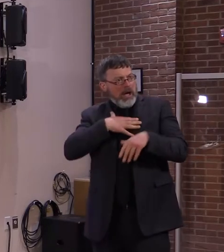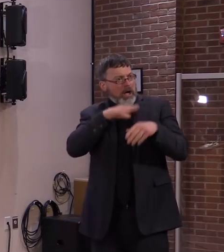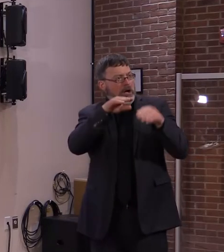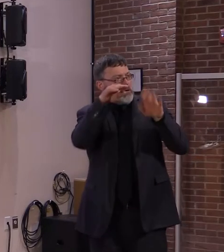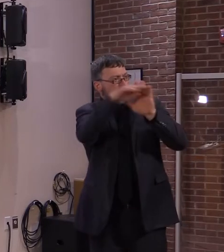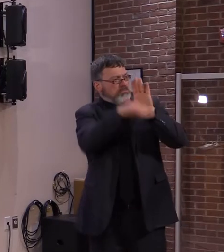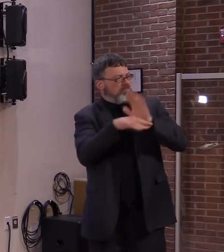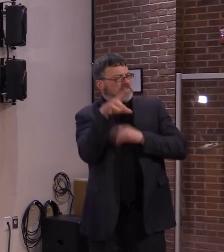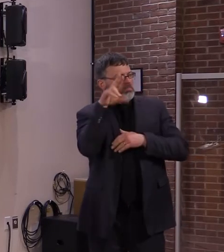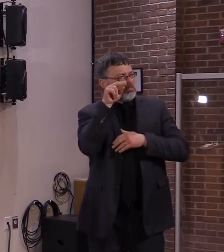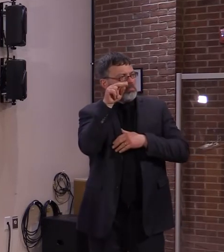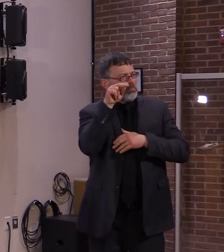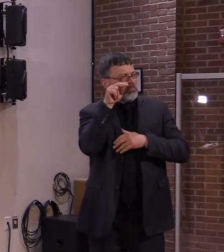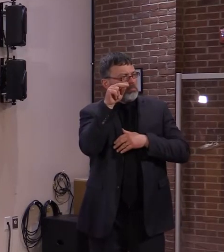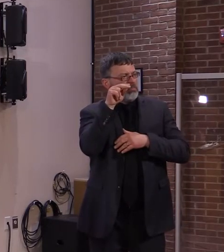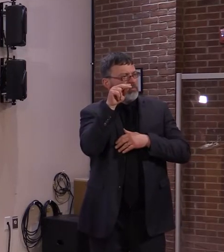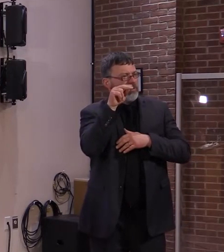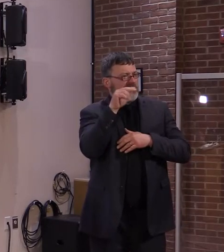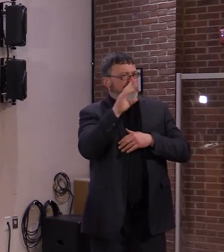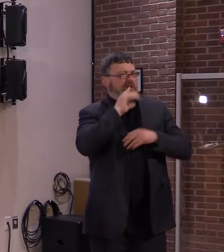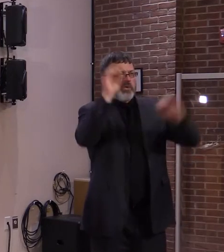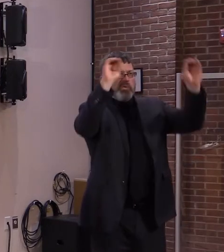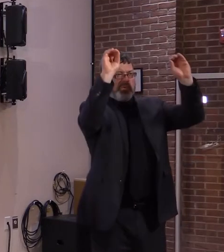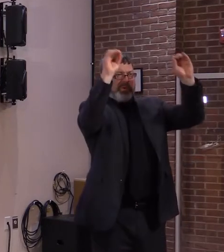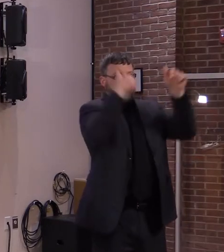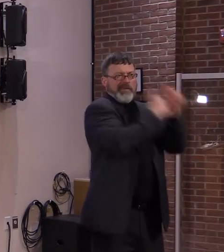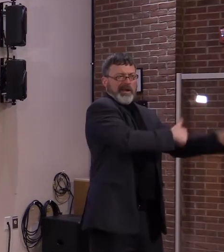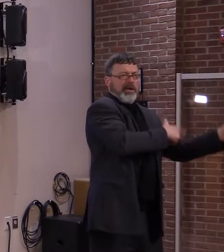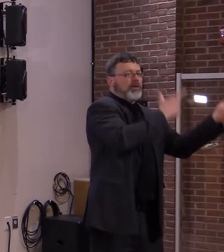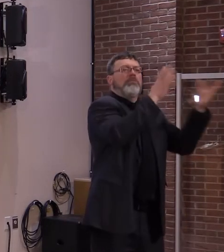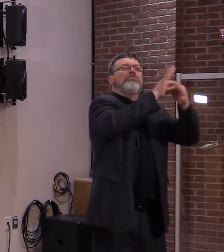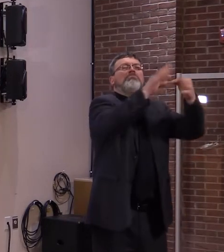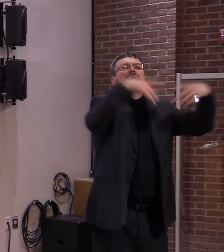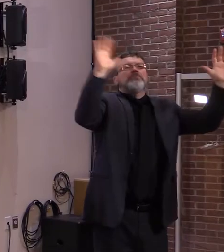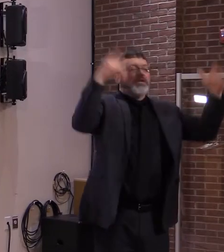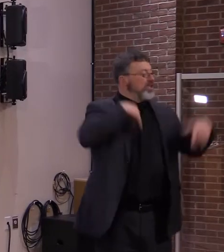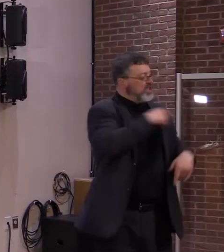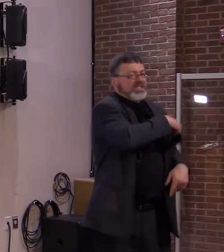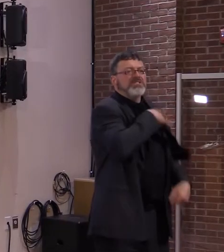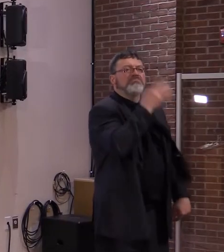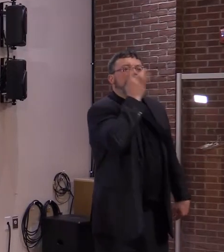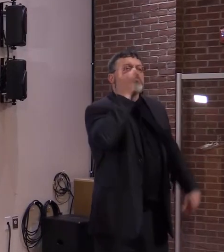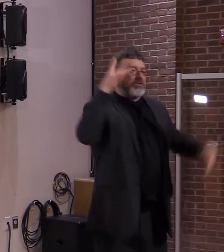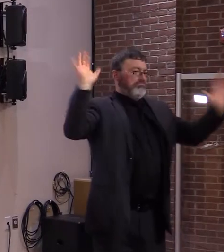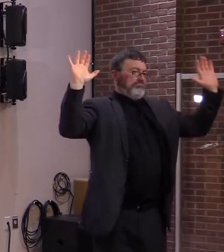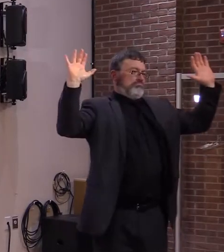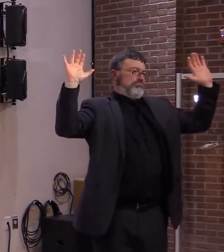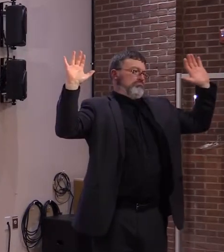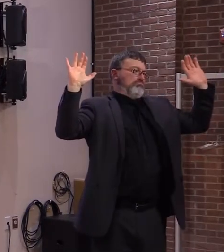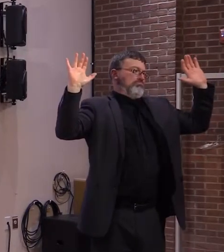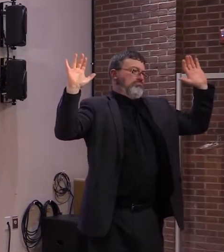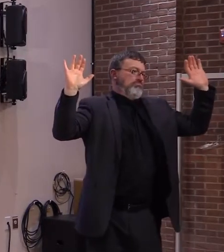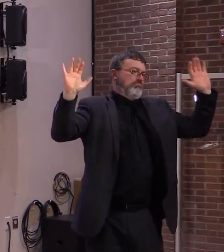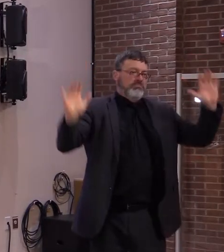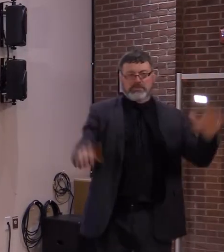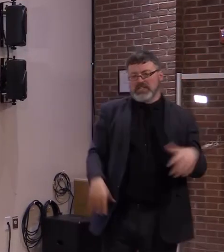way. That would be very premature, I would think. Thank you very much.